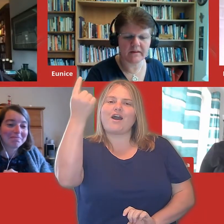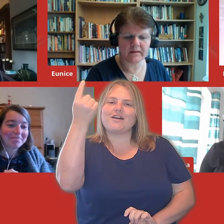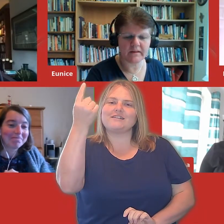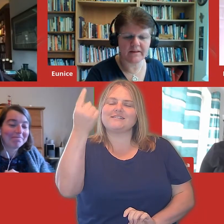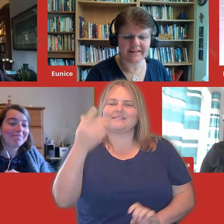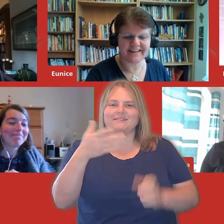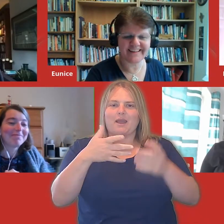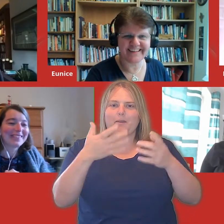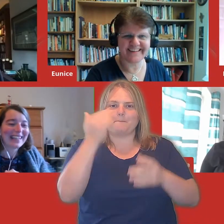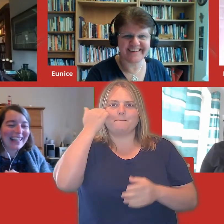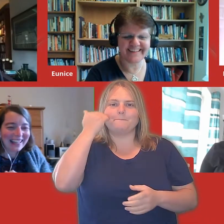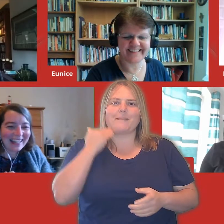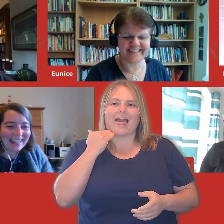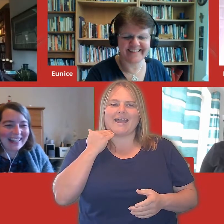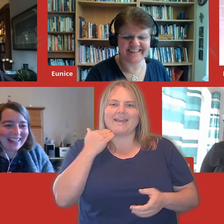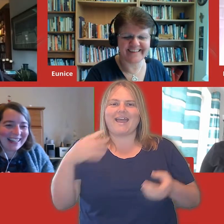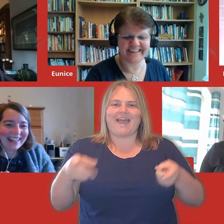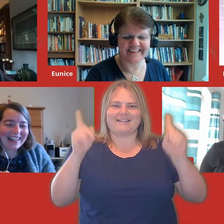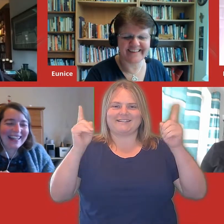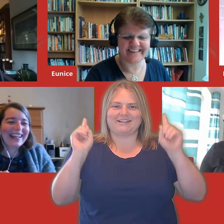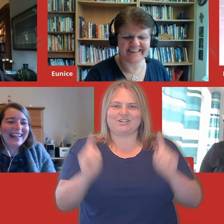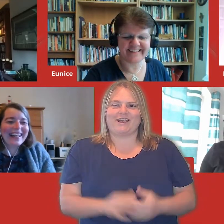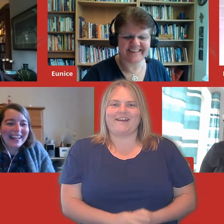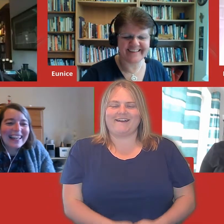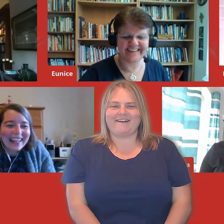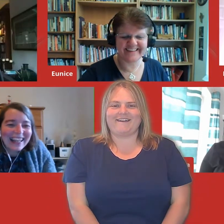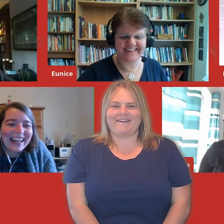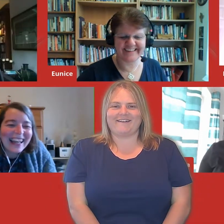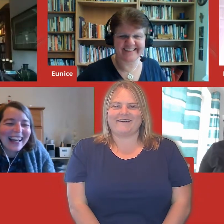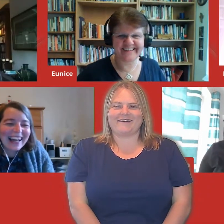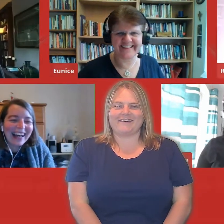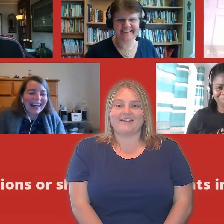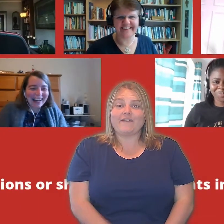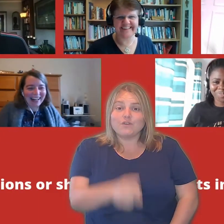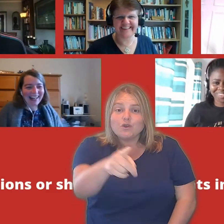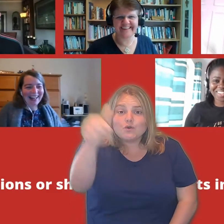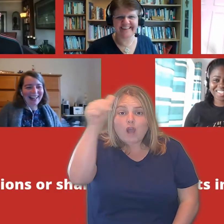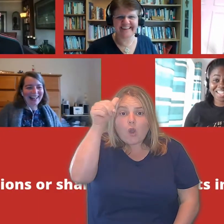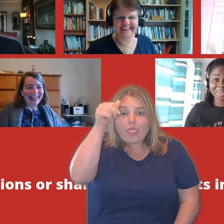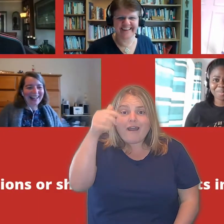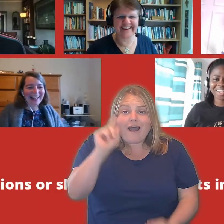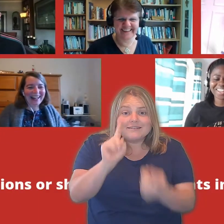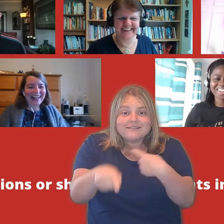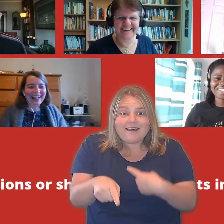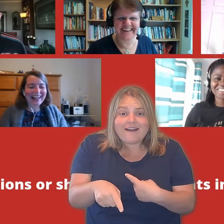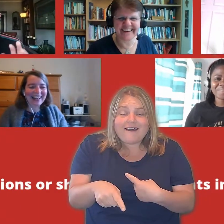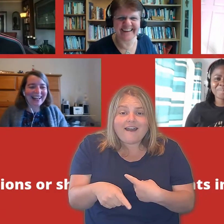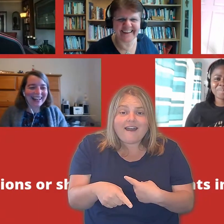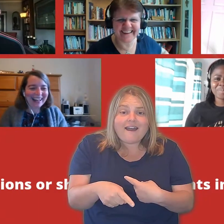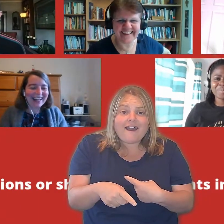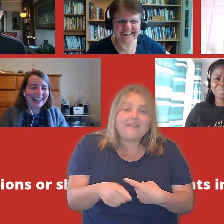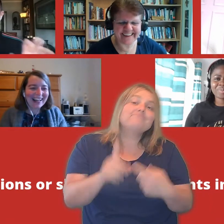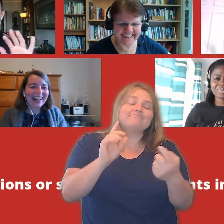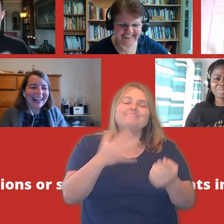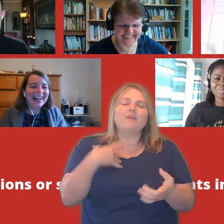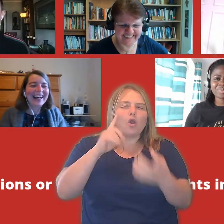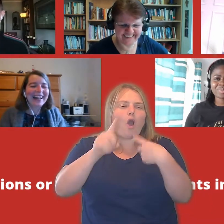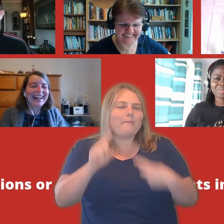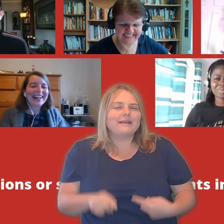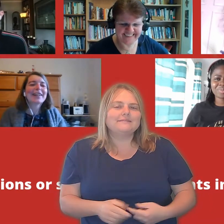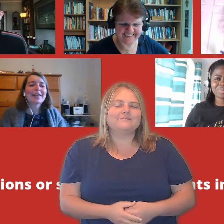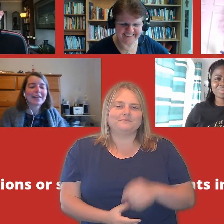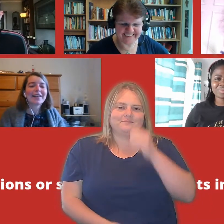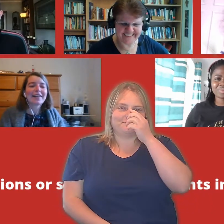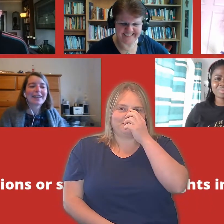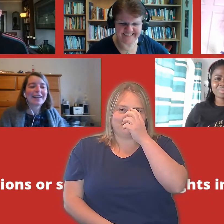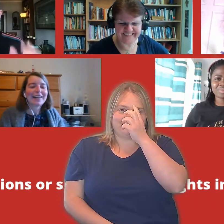Welsh and you know, this answer, please tell me, let us know in the comments.